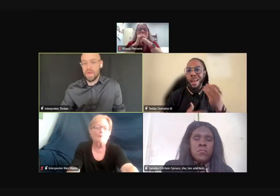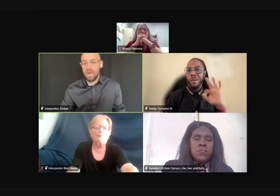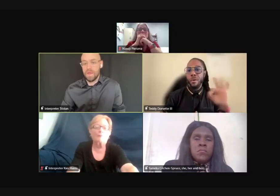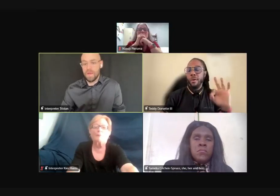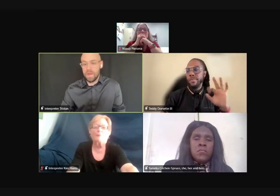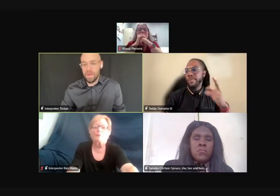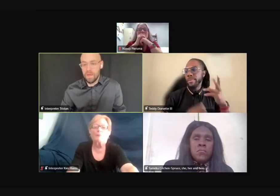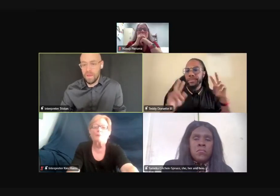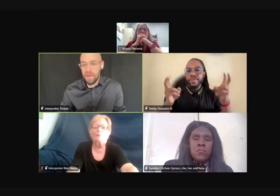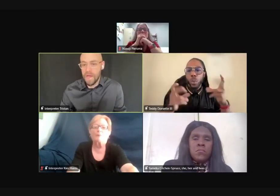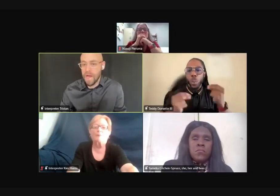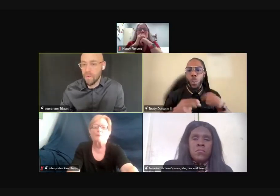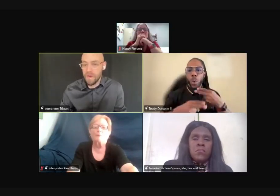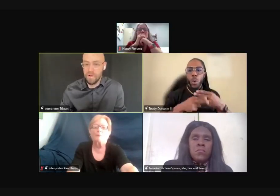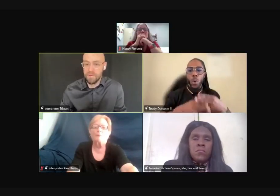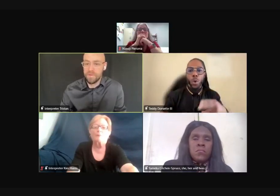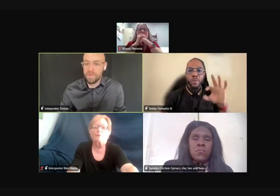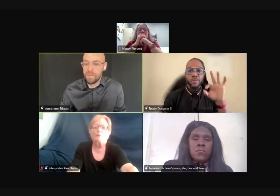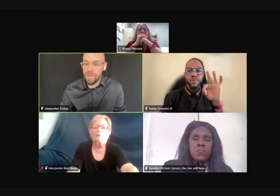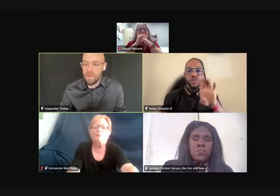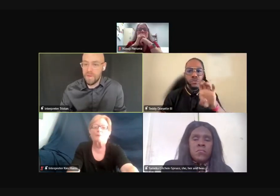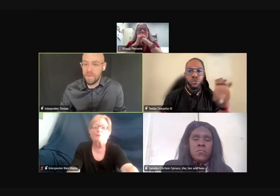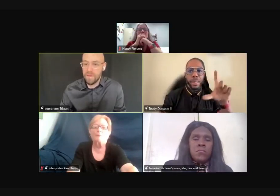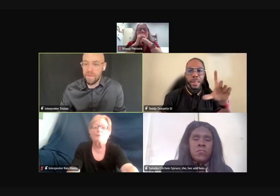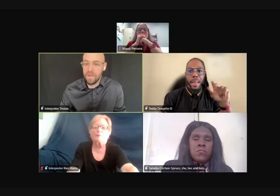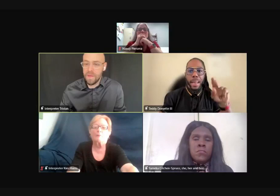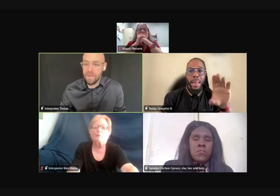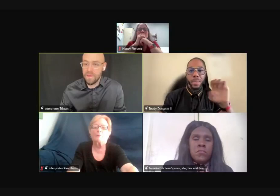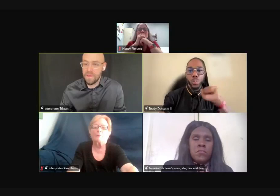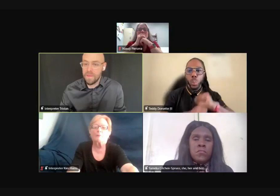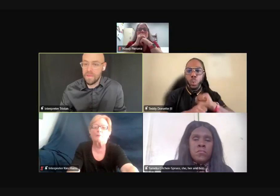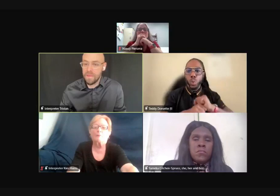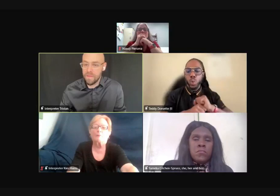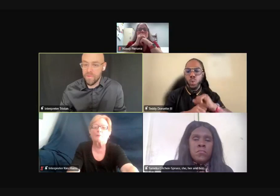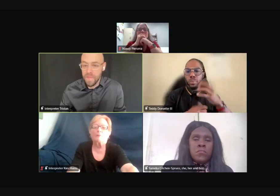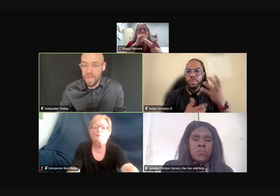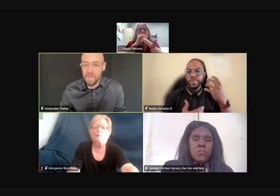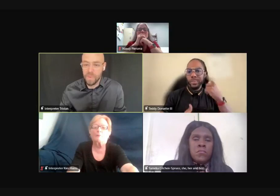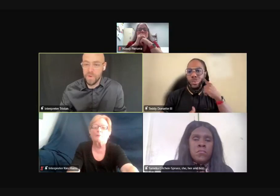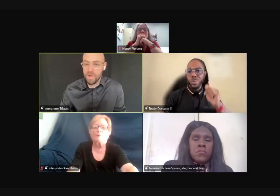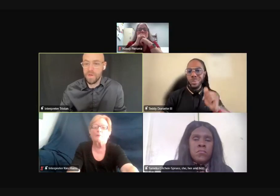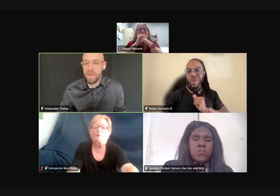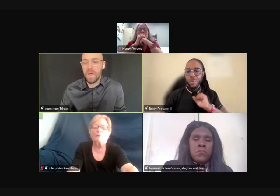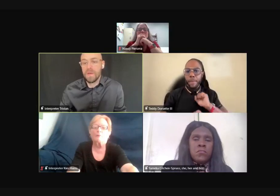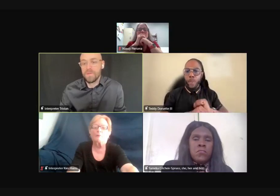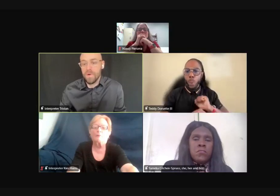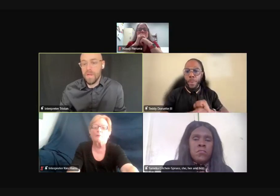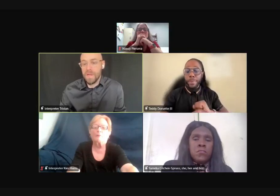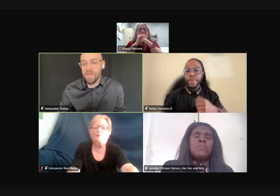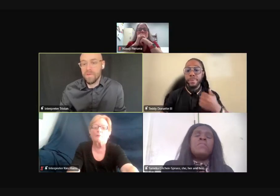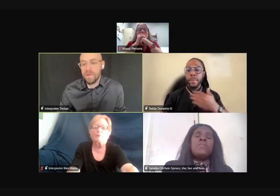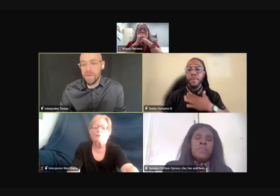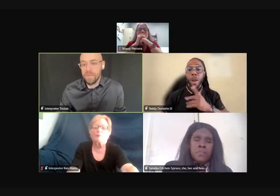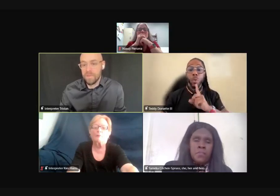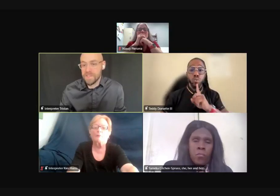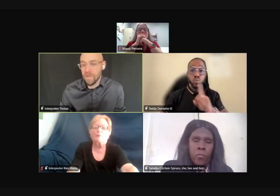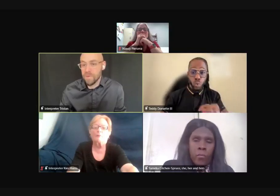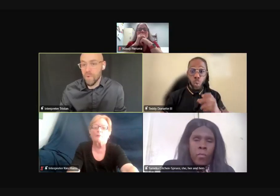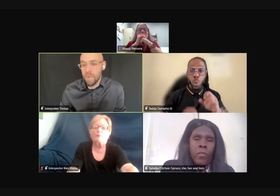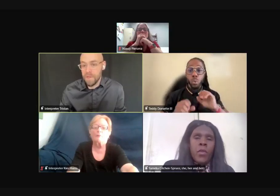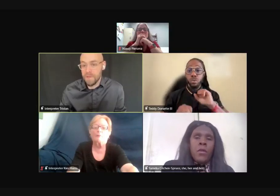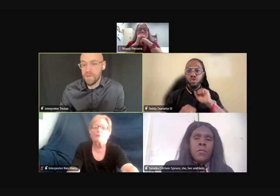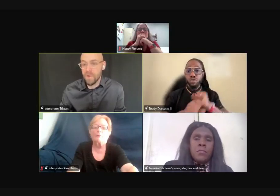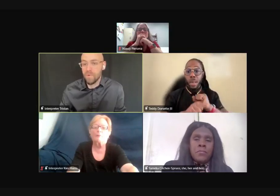out of the freelance work for myself and